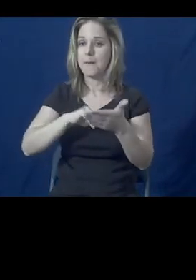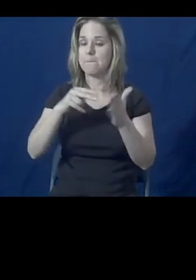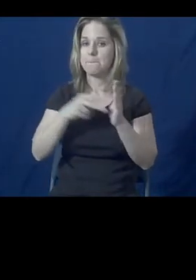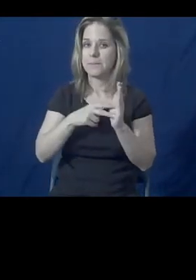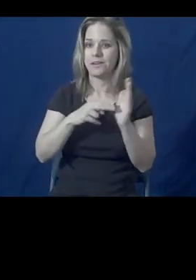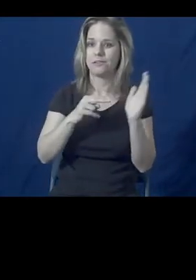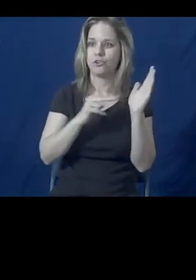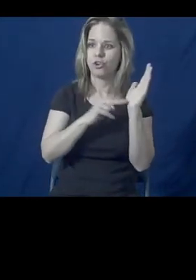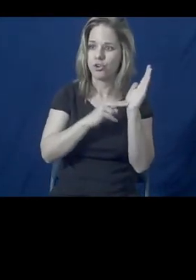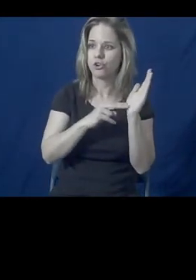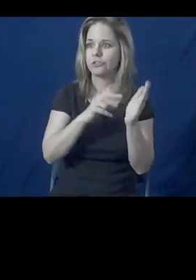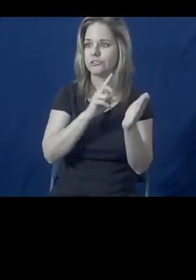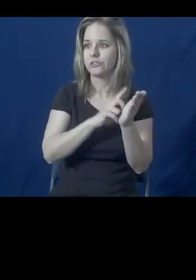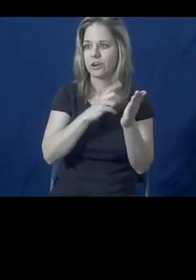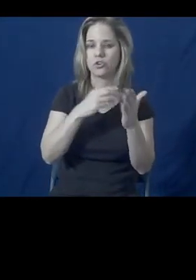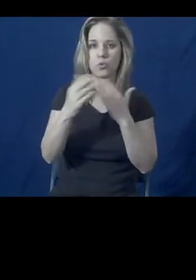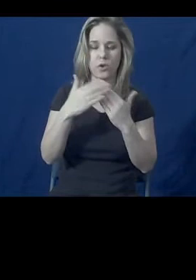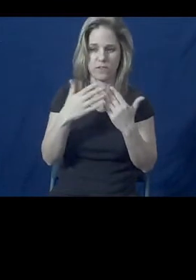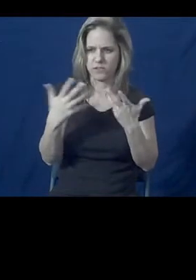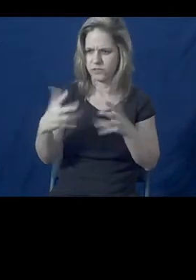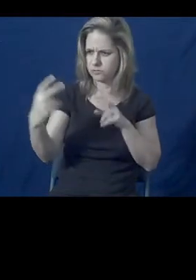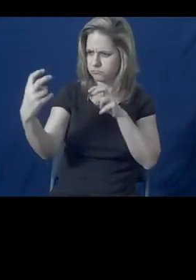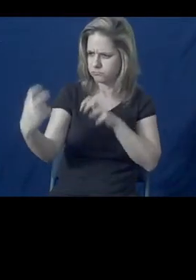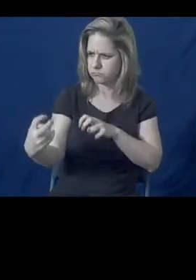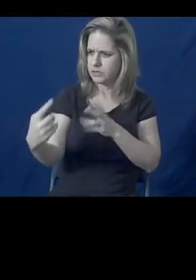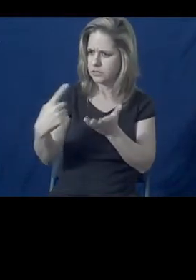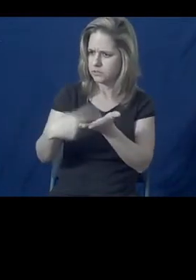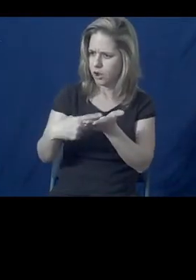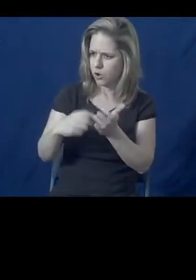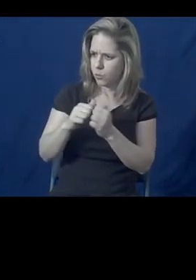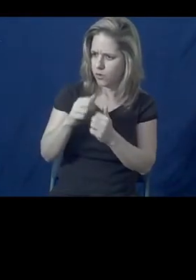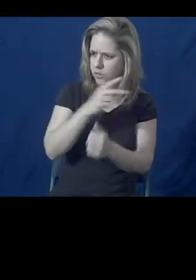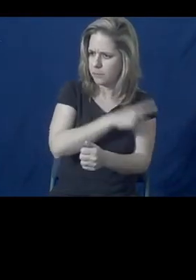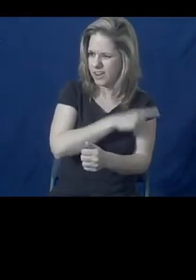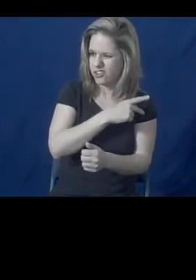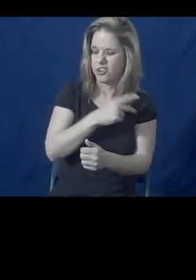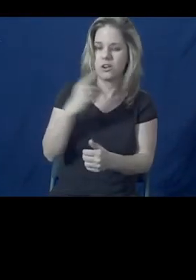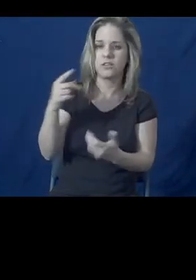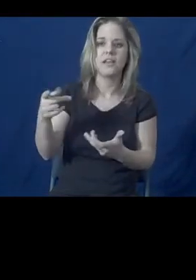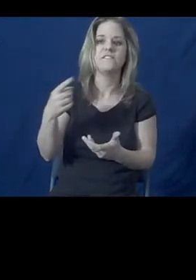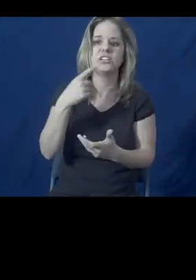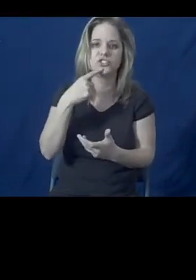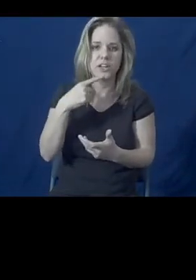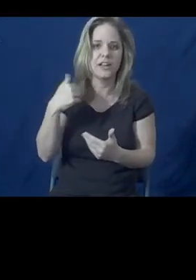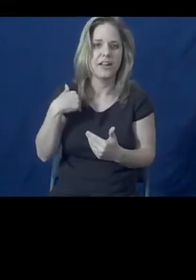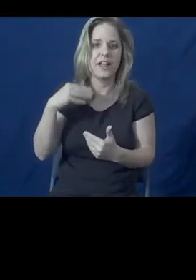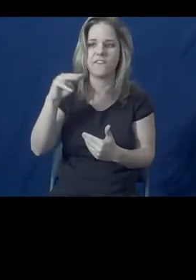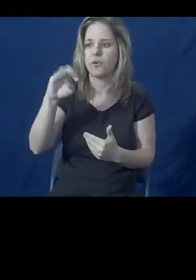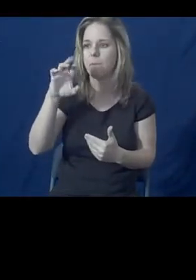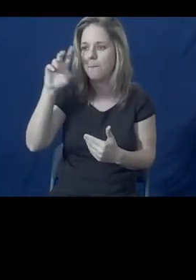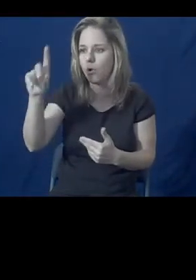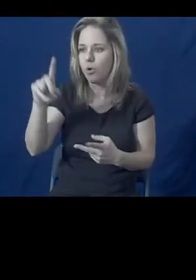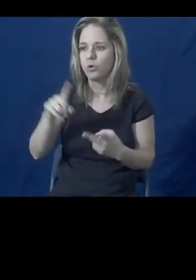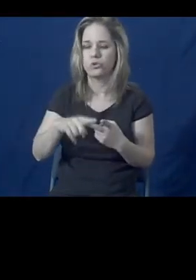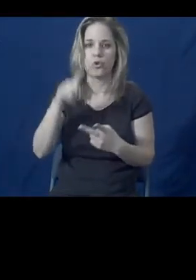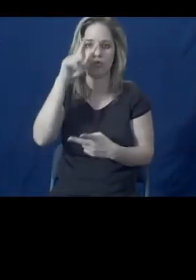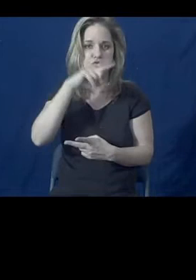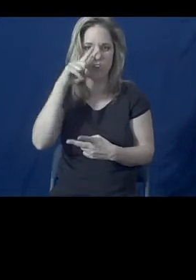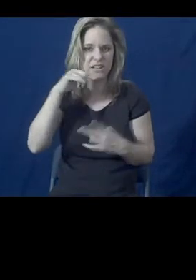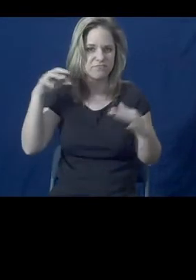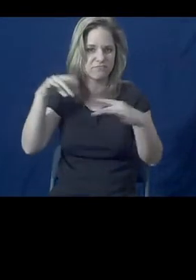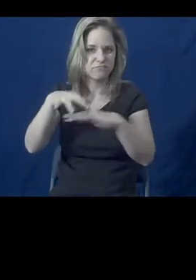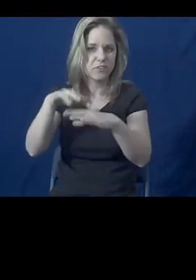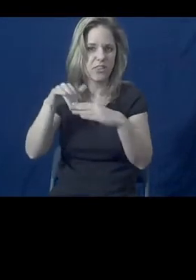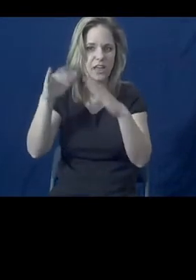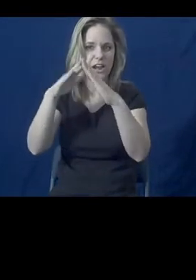spoken with a patient and knowing that that patient may have mold or may have a rodent infestation in their house, can go to the